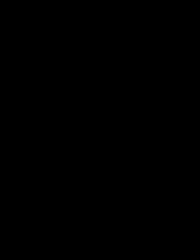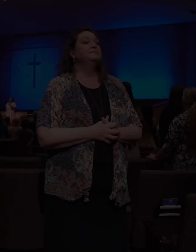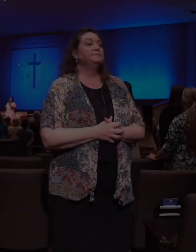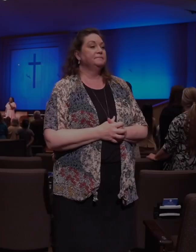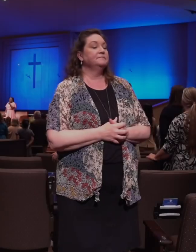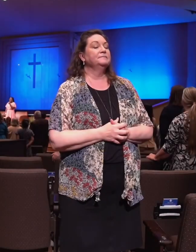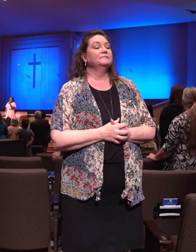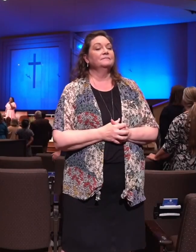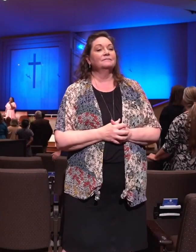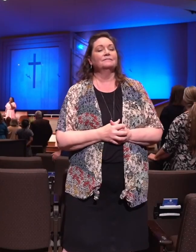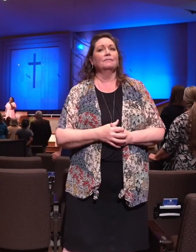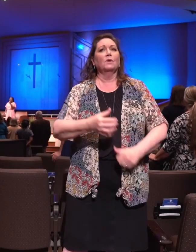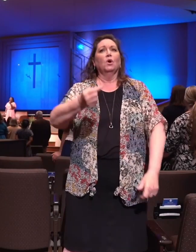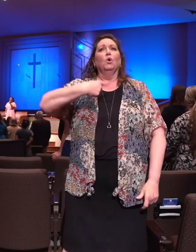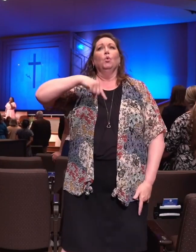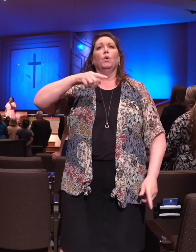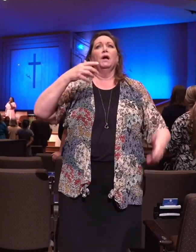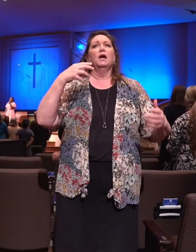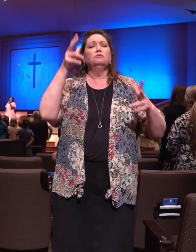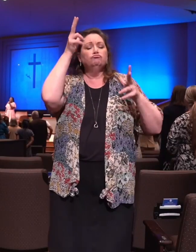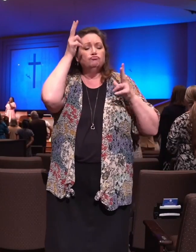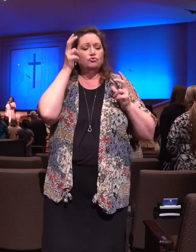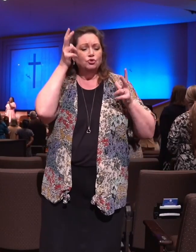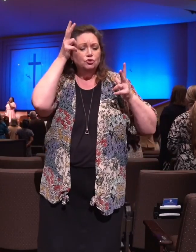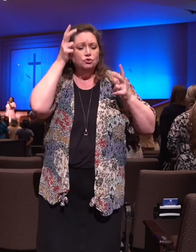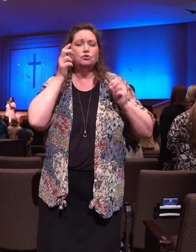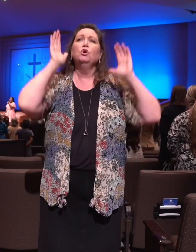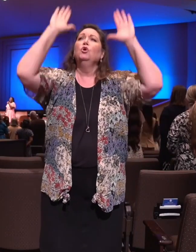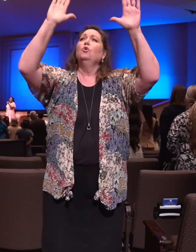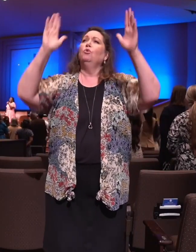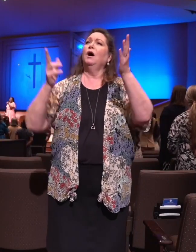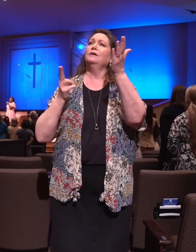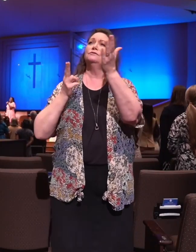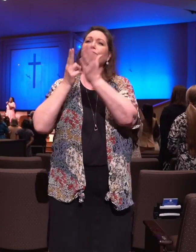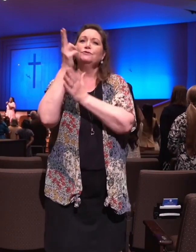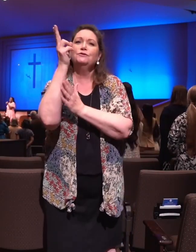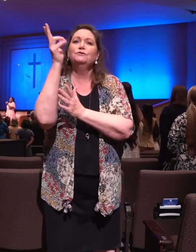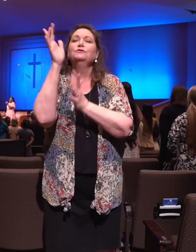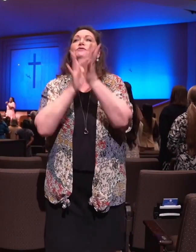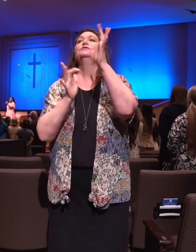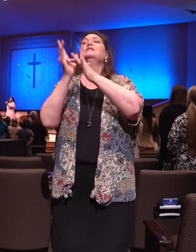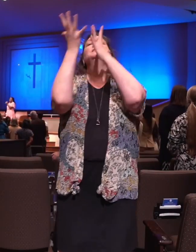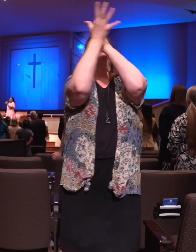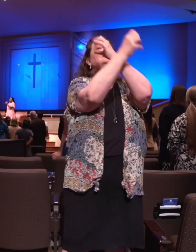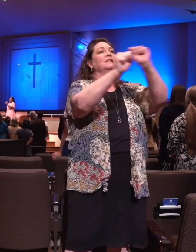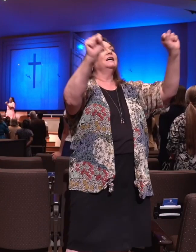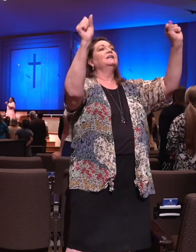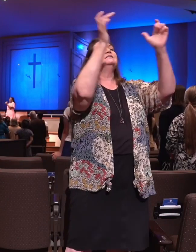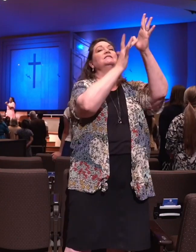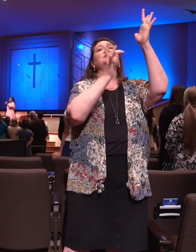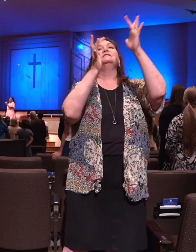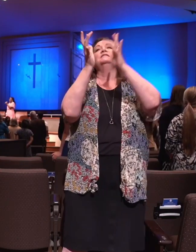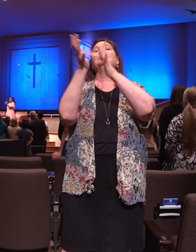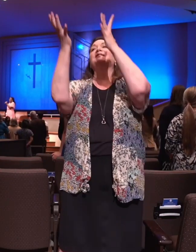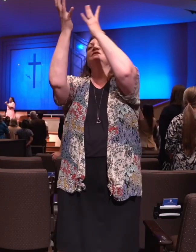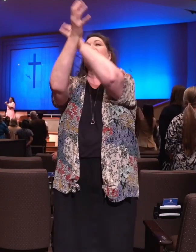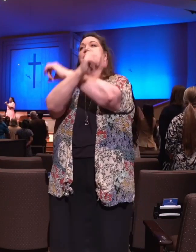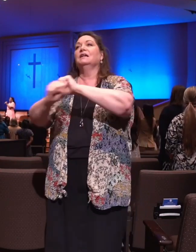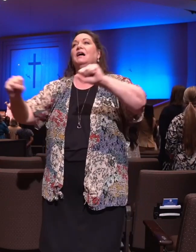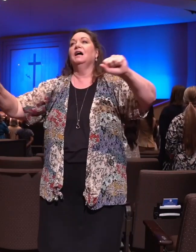We have heard the joyful sound Jesus saves, Jesus saves We'll spread